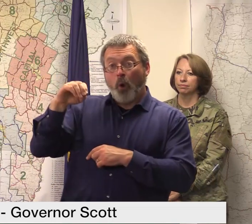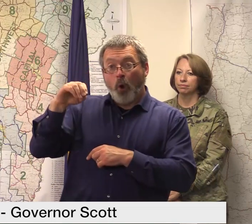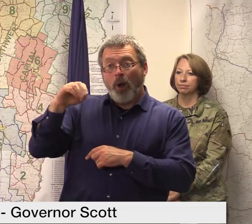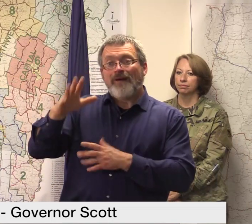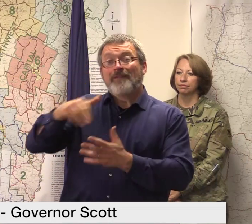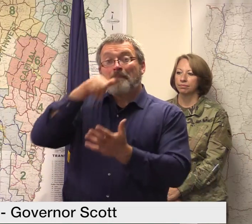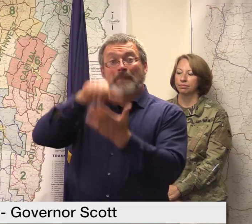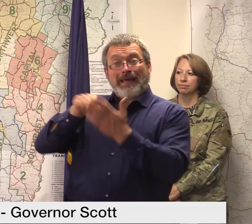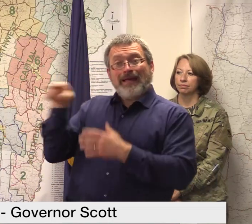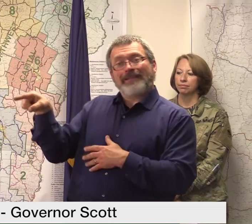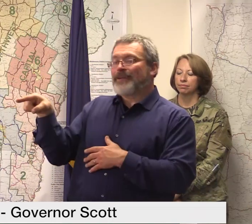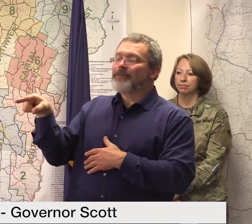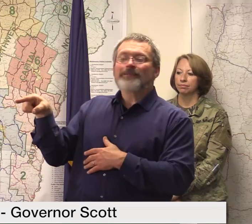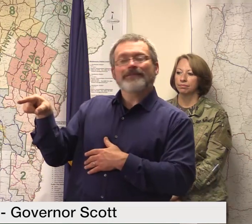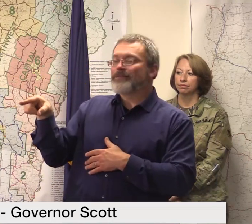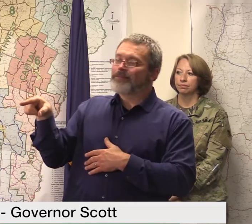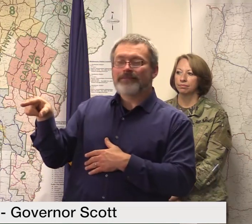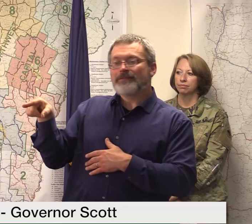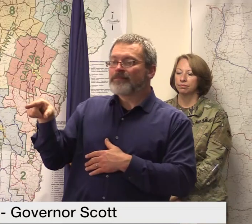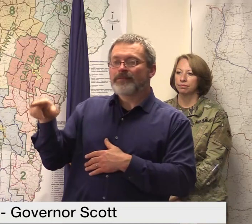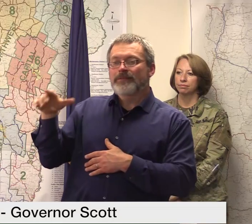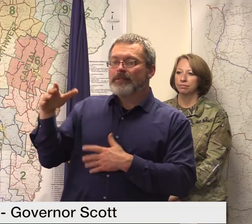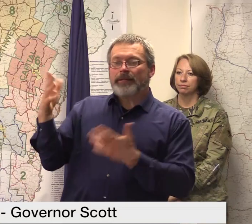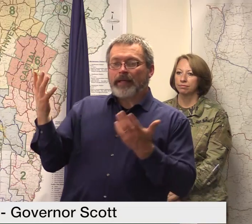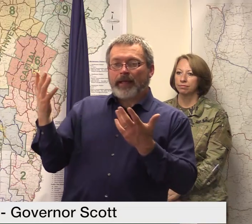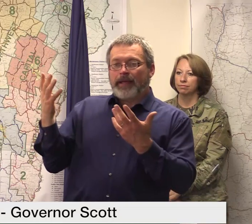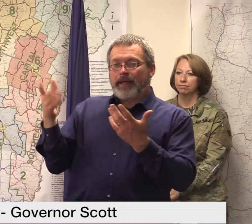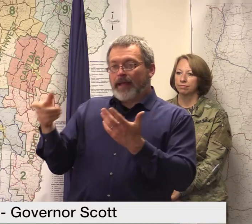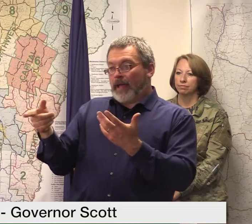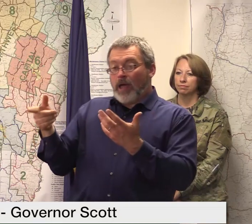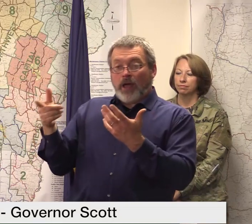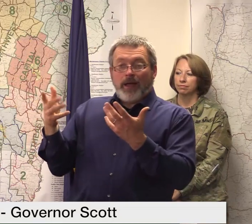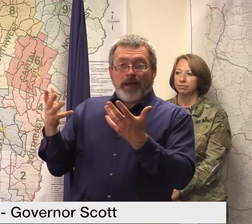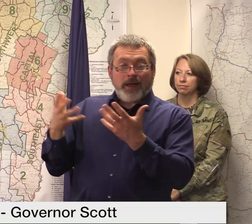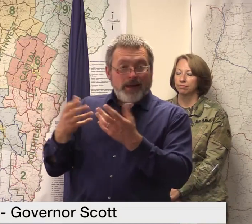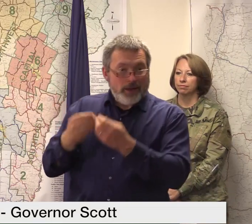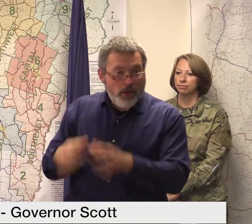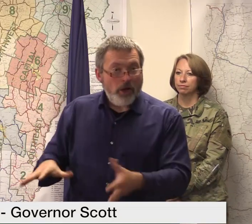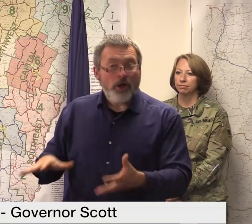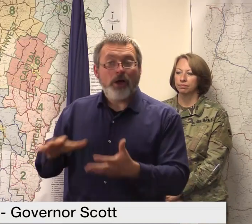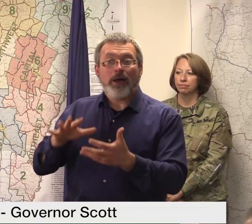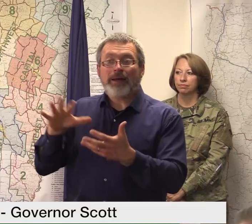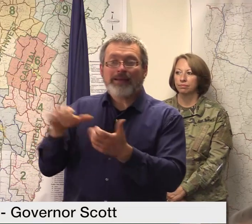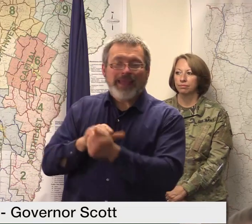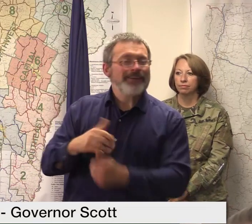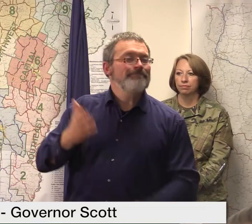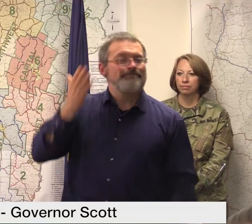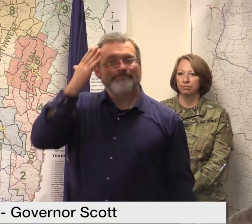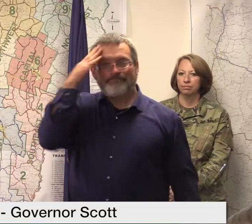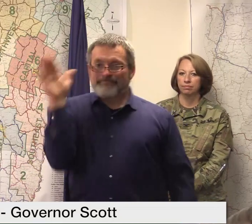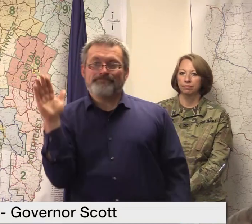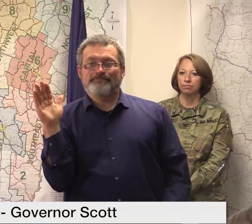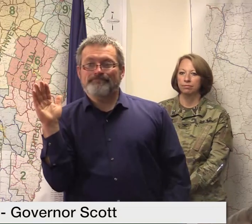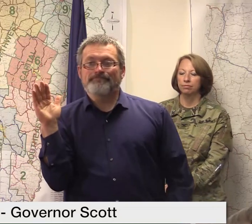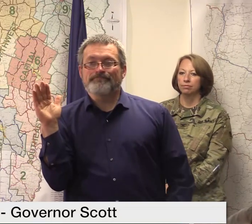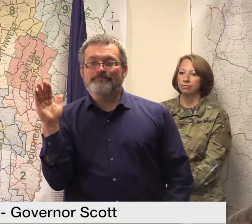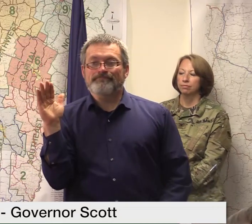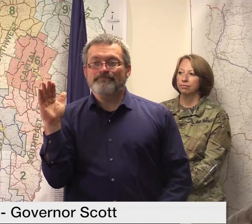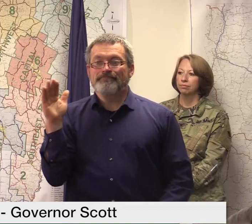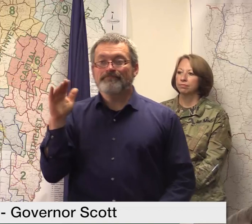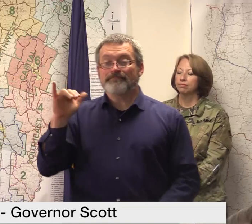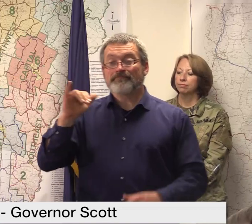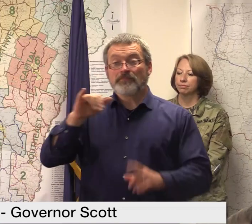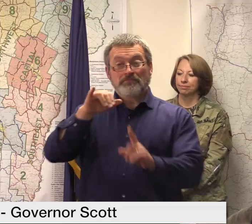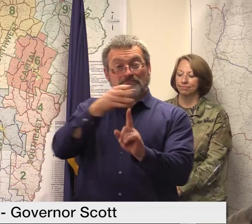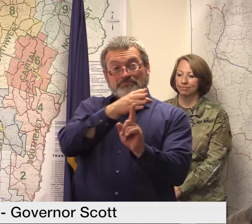was lost we believe this may be impacting from july 4th to july 10th all